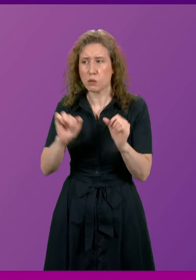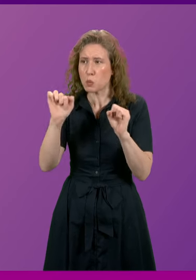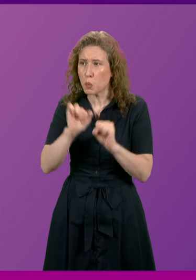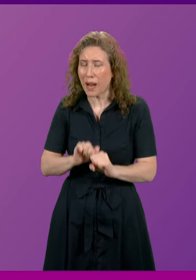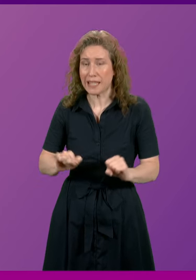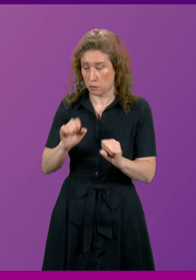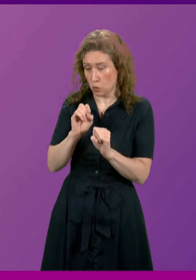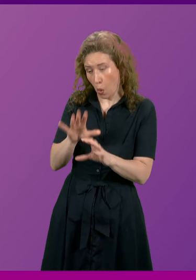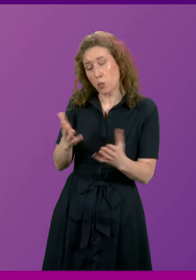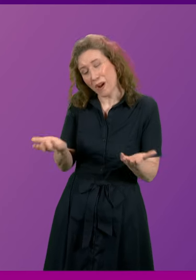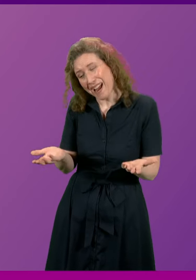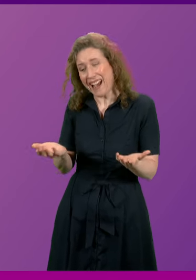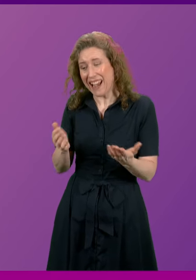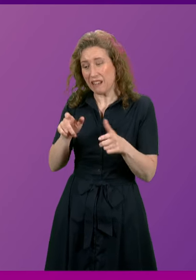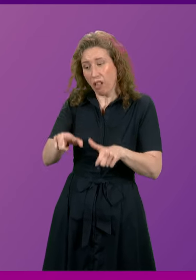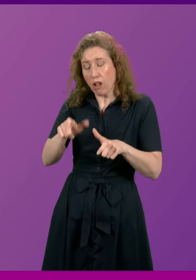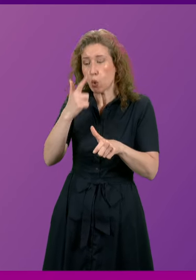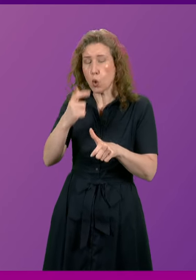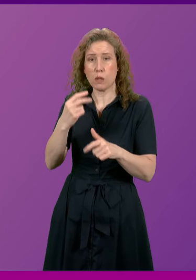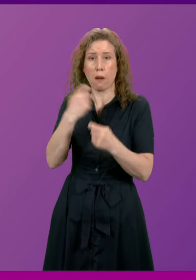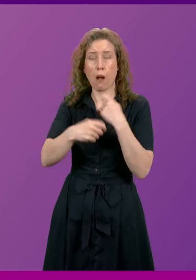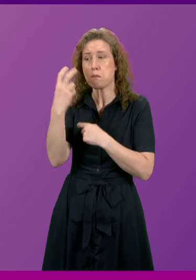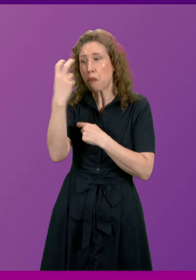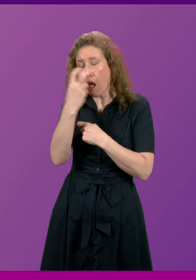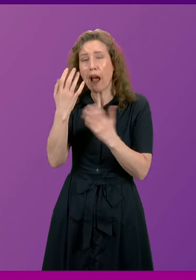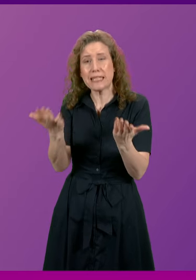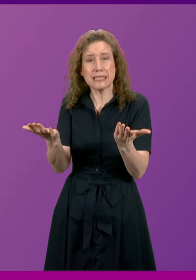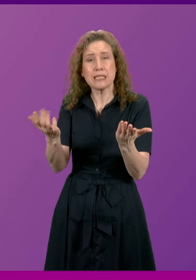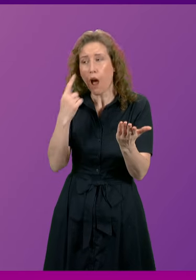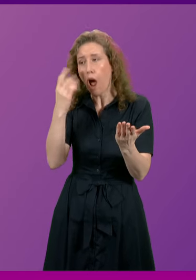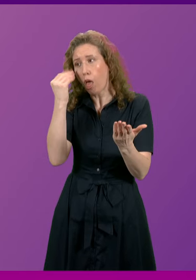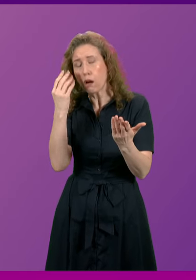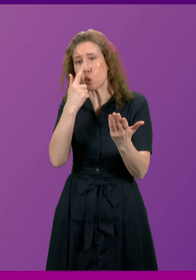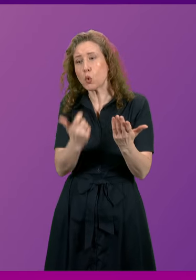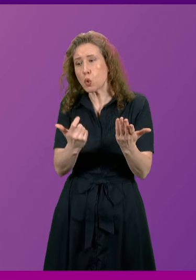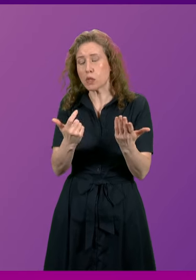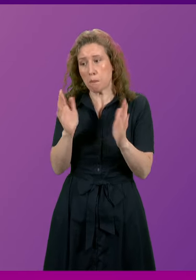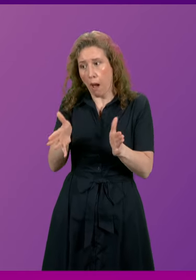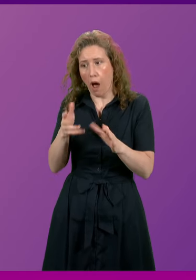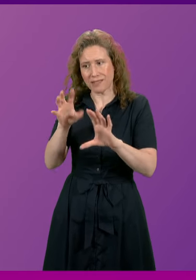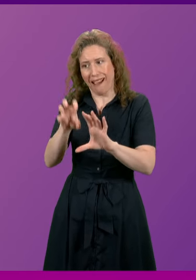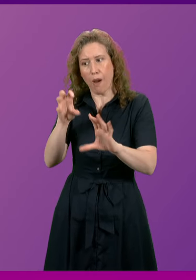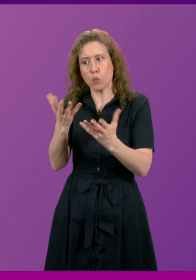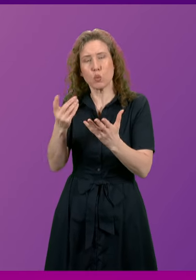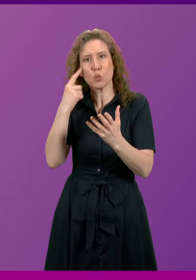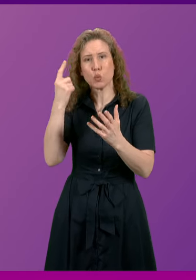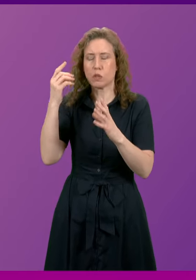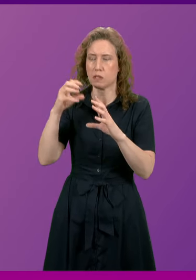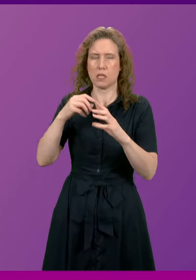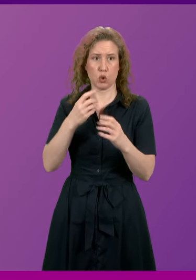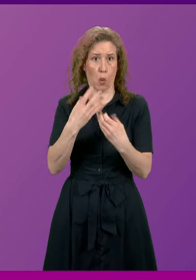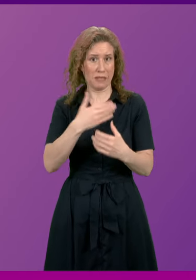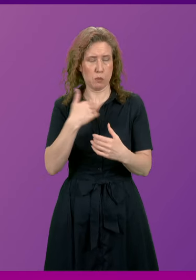she's been told she could lose her sight if not treated. She told me this morning that just makes the anxiety